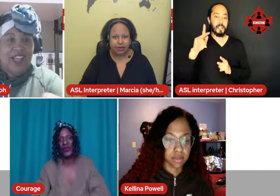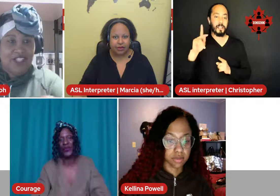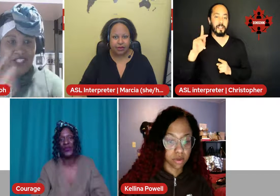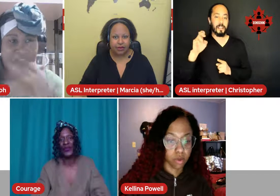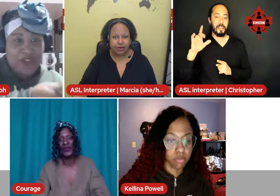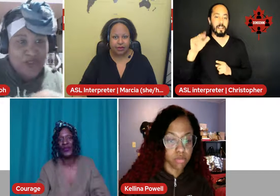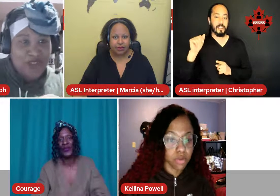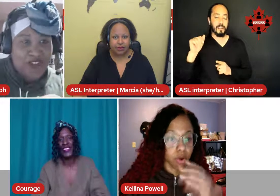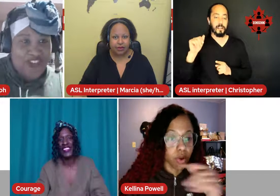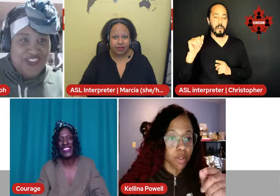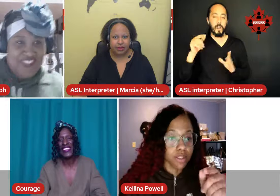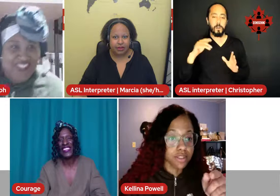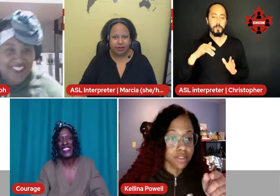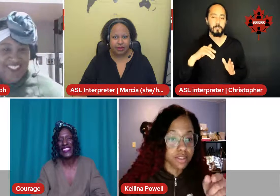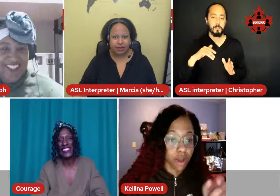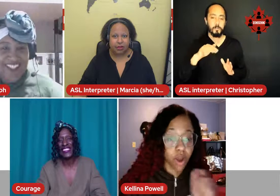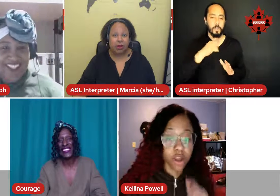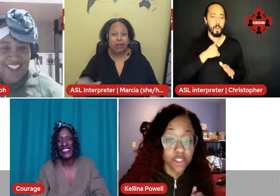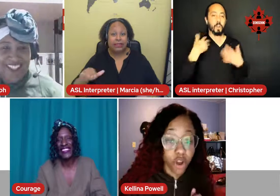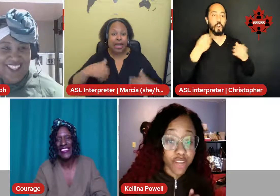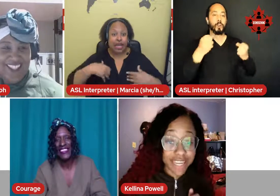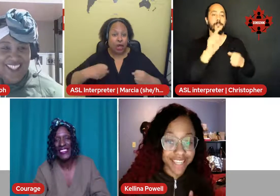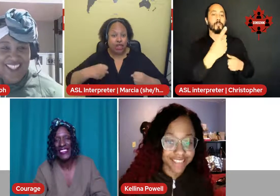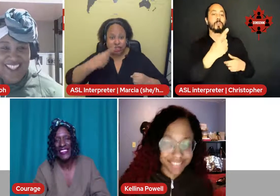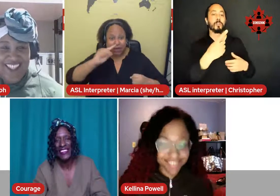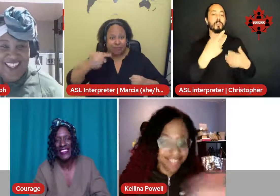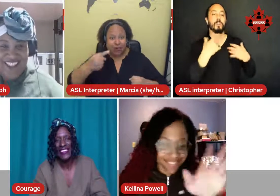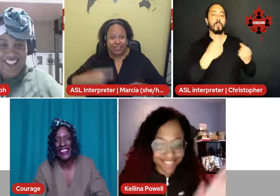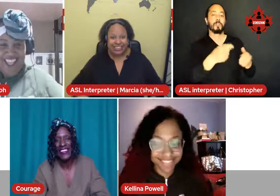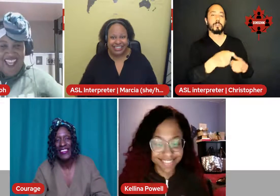Actually, Courage will go first. Sorry. It's okay.